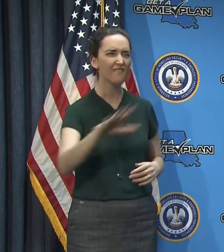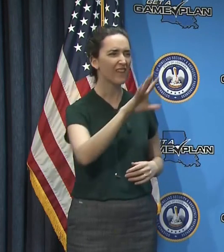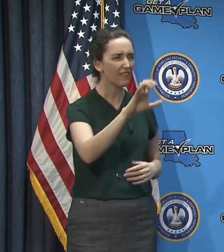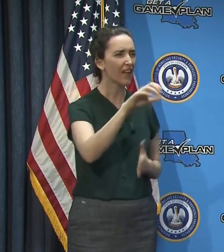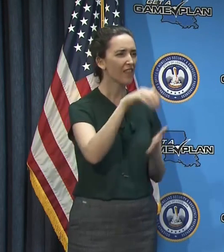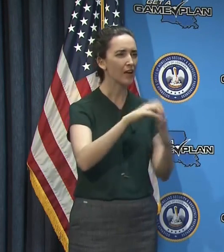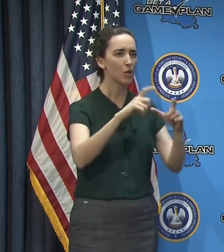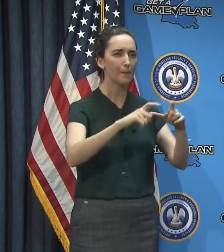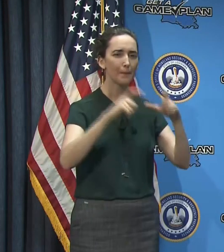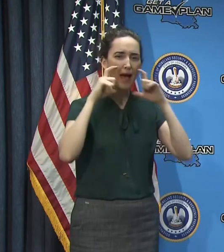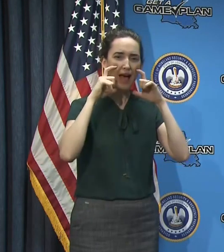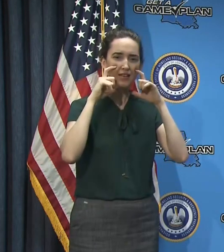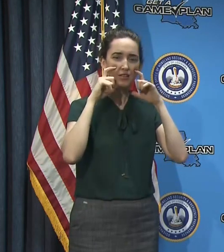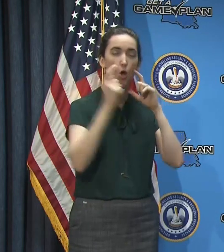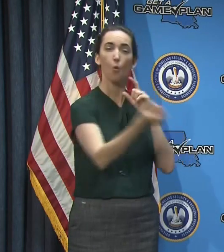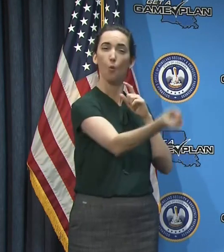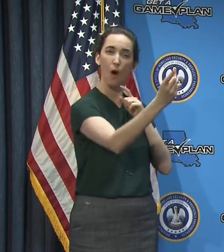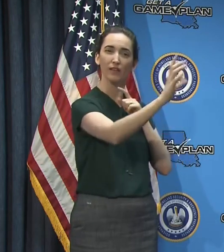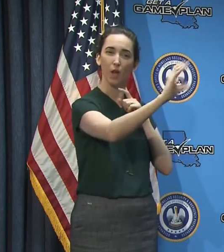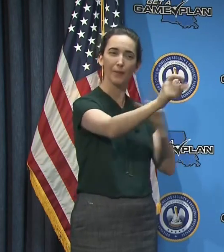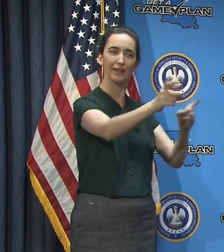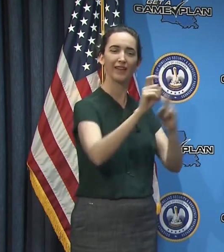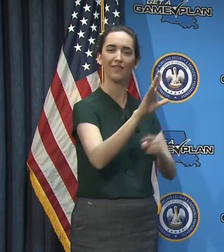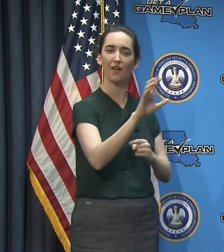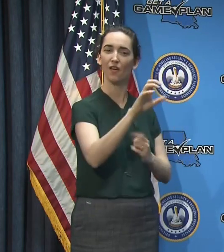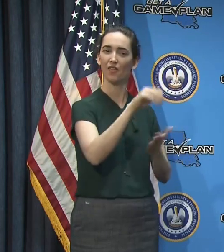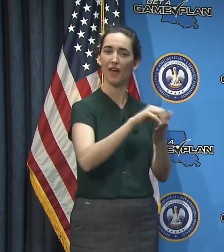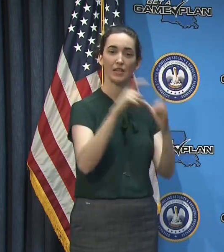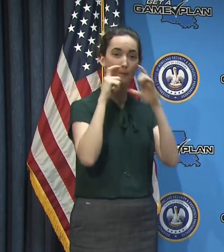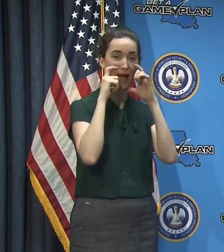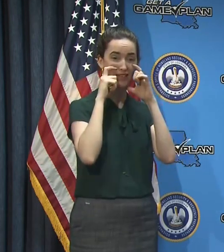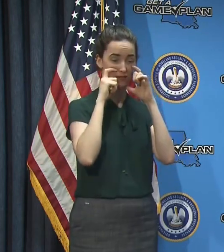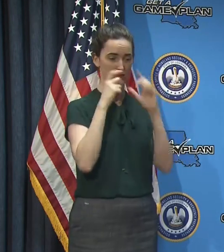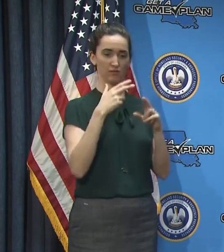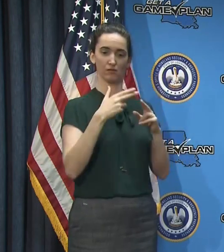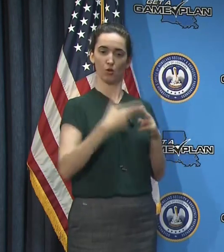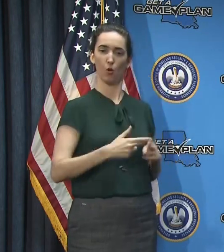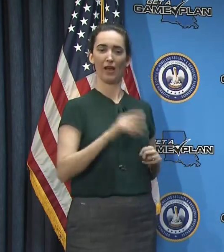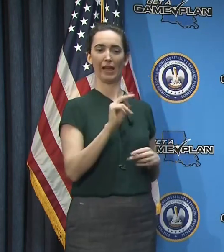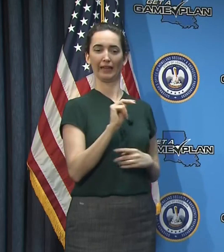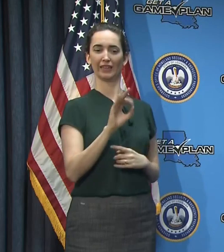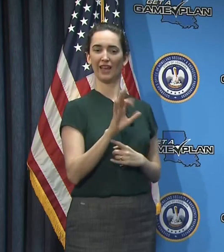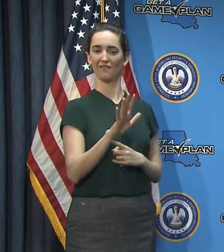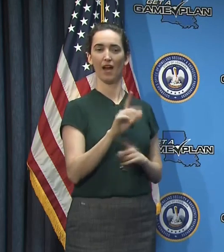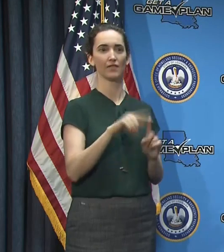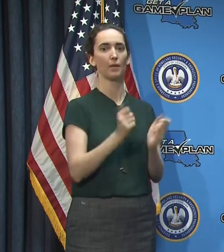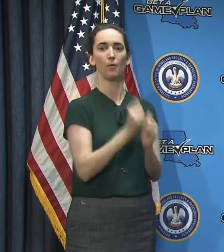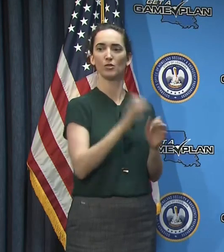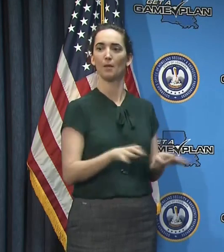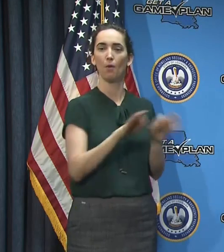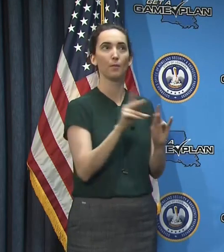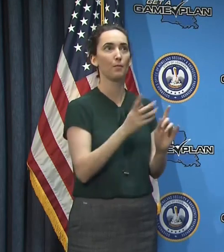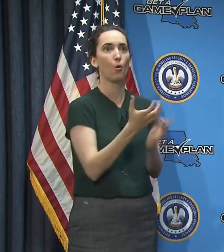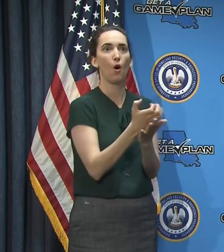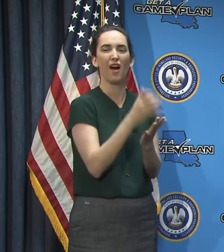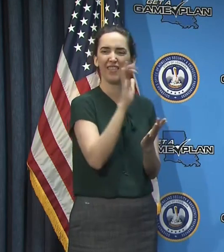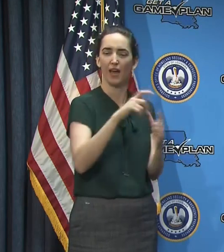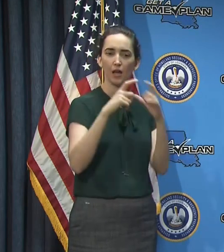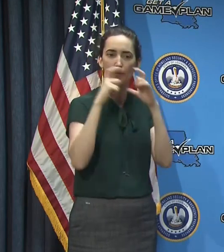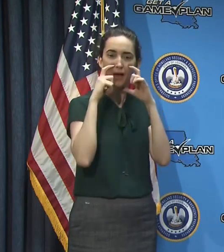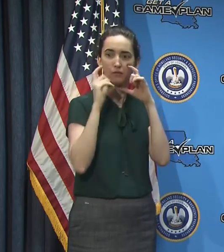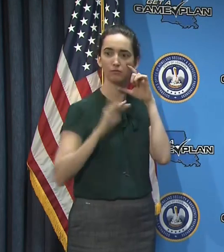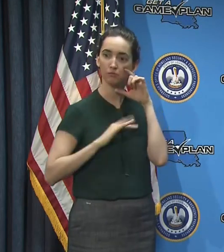masks, uh, from one donation. And these are N95 masks. These are the masks that are, that are most sought after right now. So,